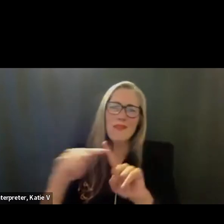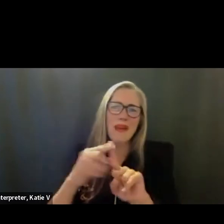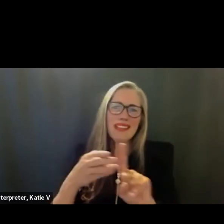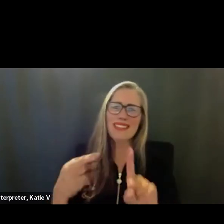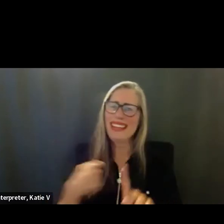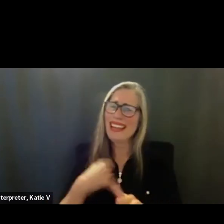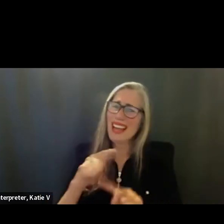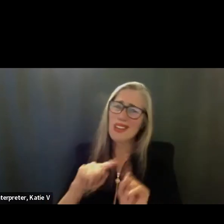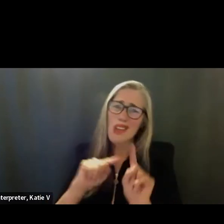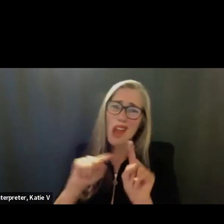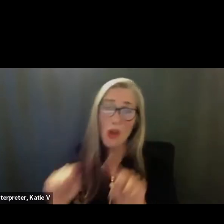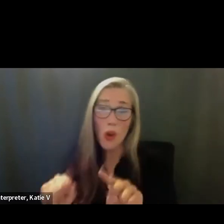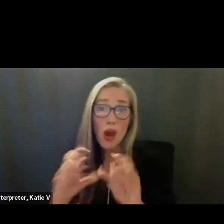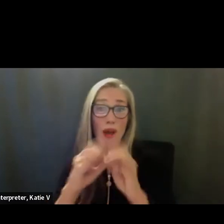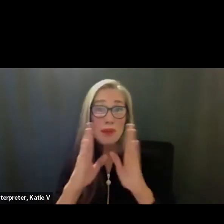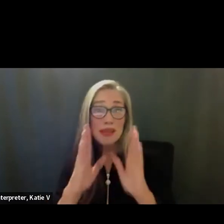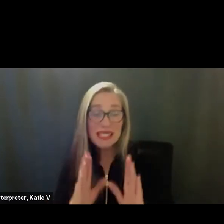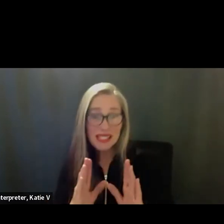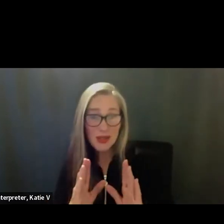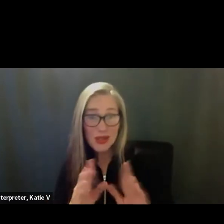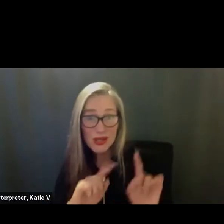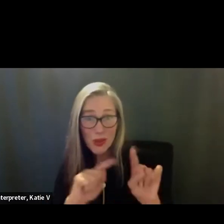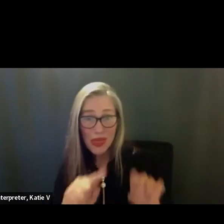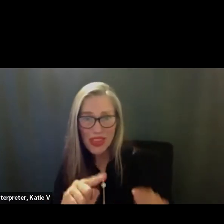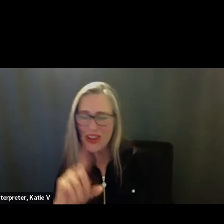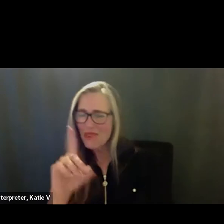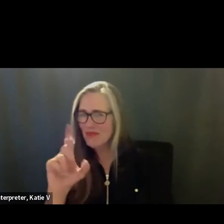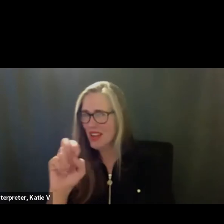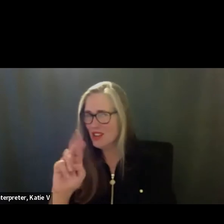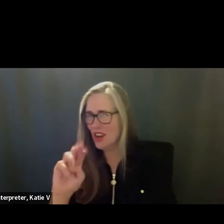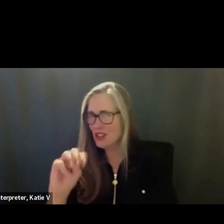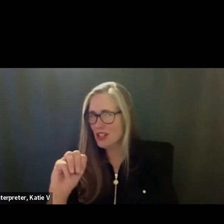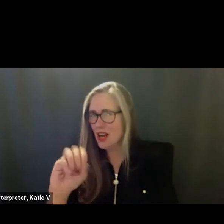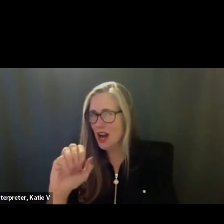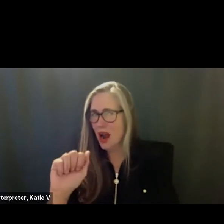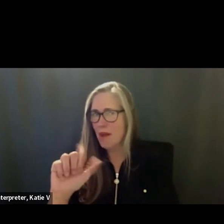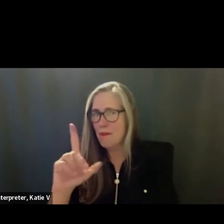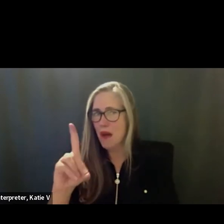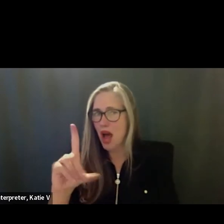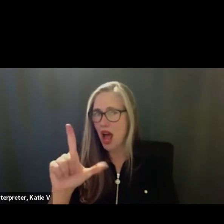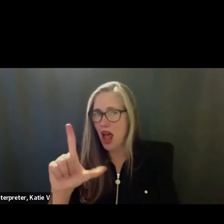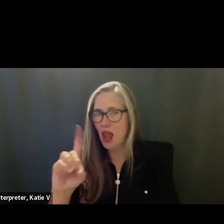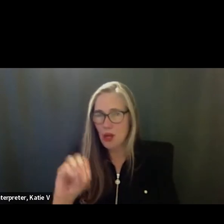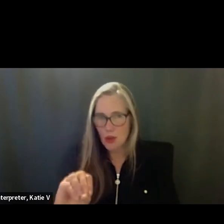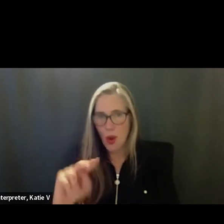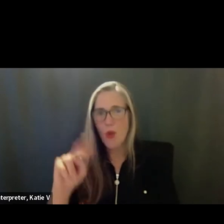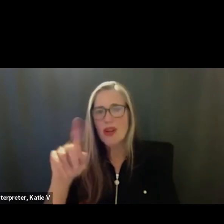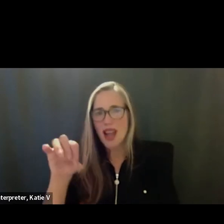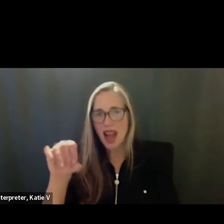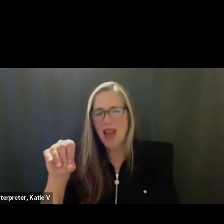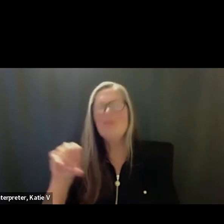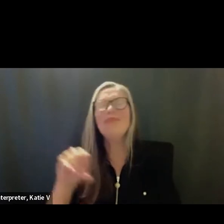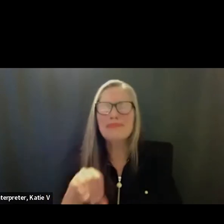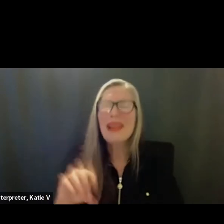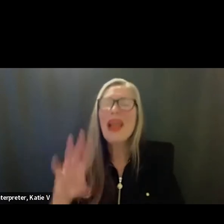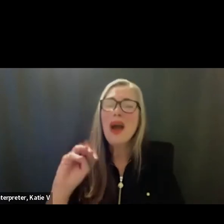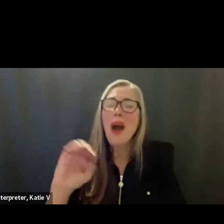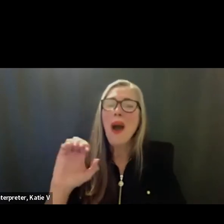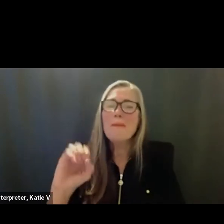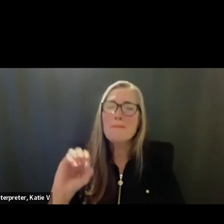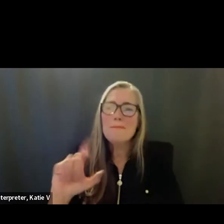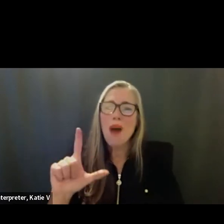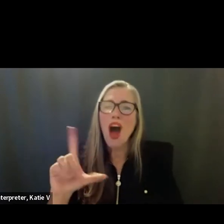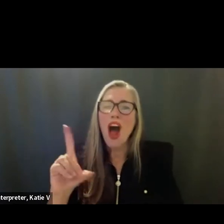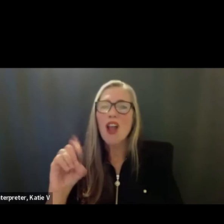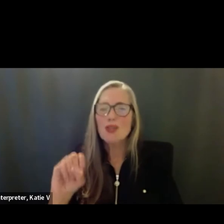The students who participated and Dr. Maldonado, you really do have shown us how important it is to always keep the students front and center,